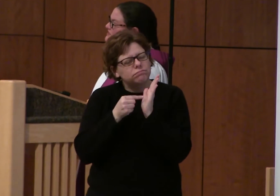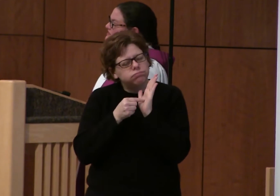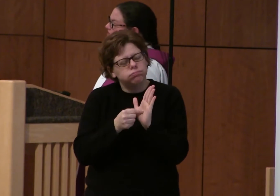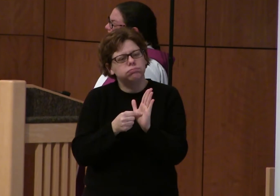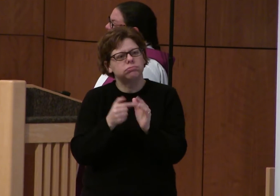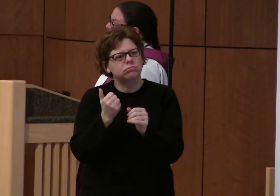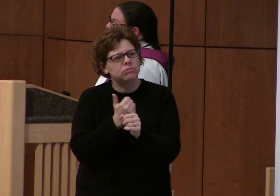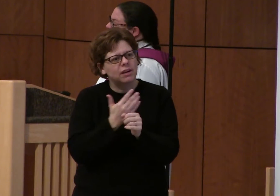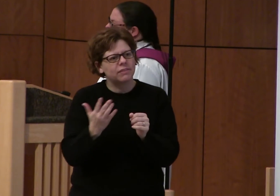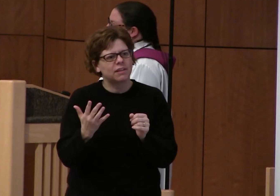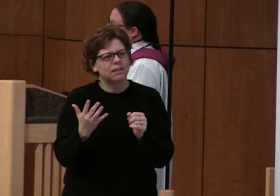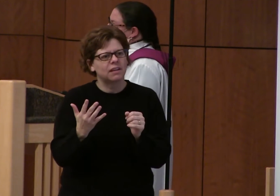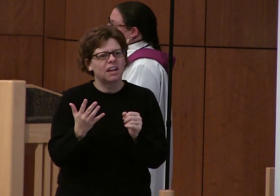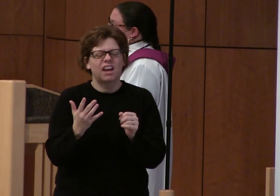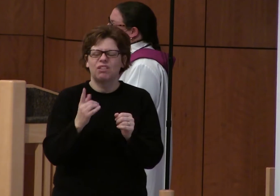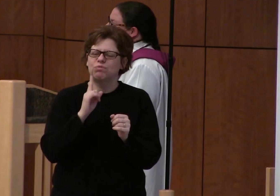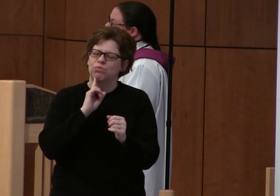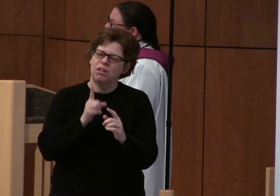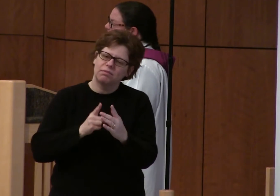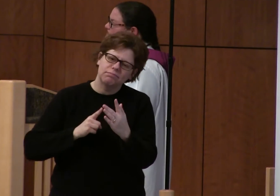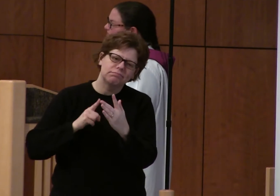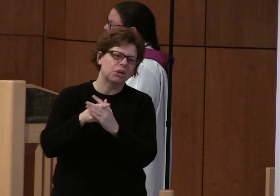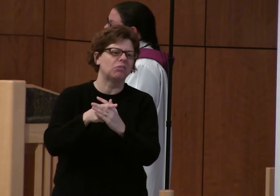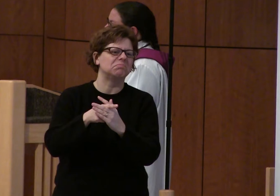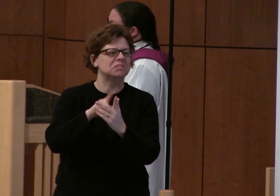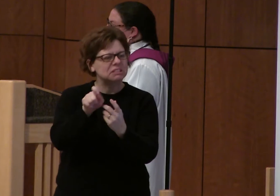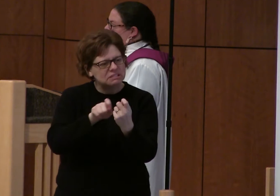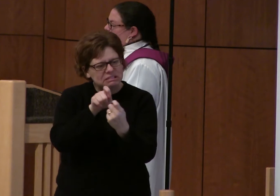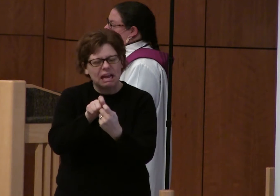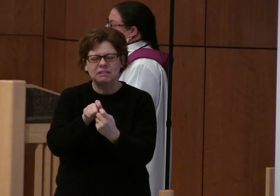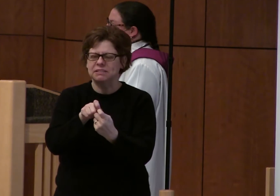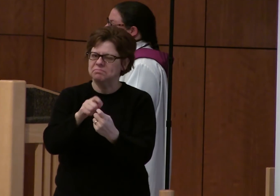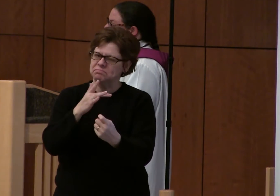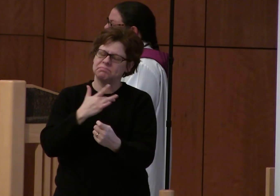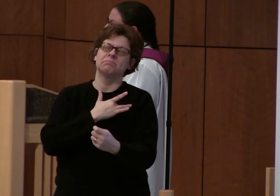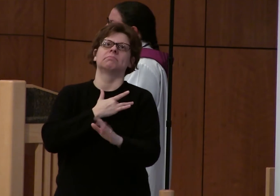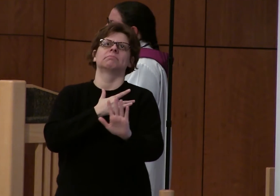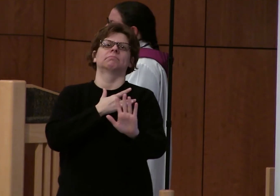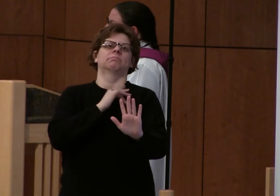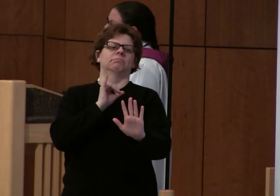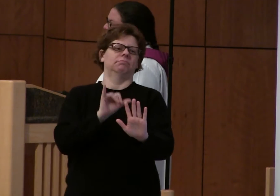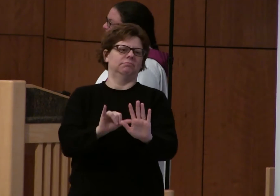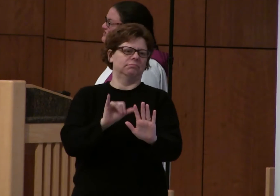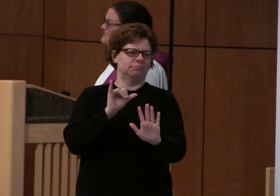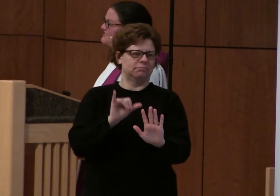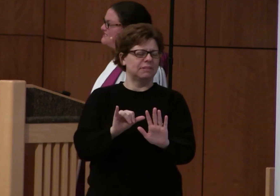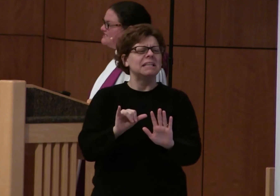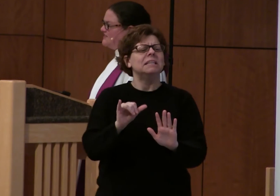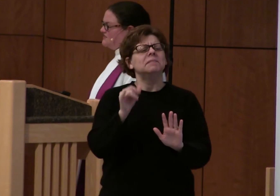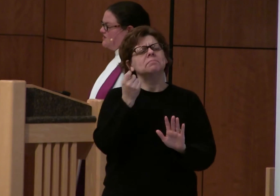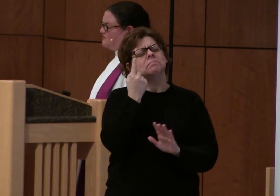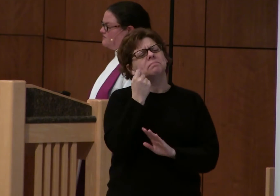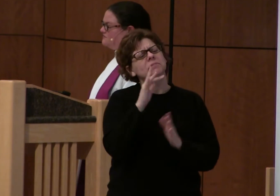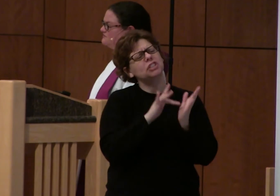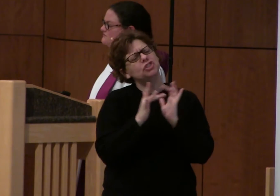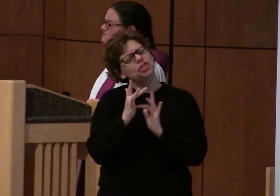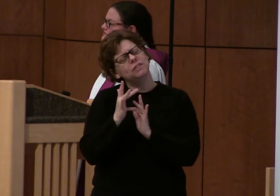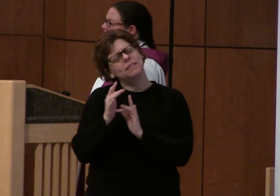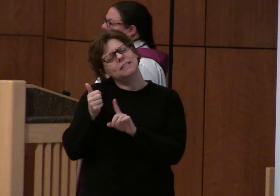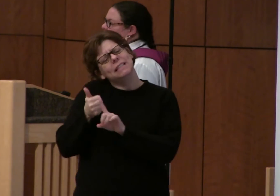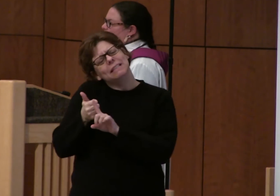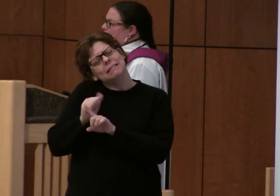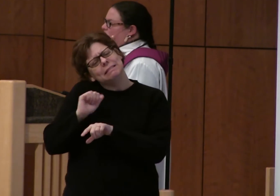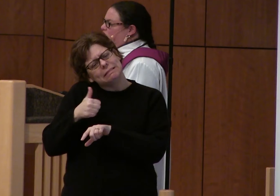gets to the heart of what is expected of us. You see, Jesus has set the tone.